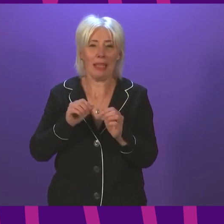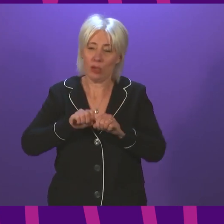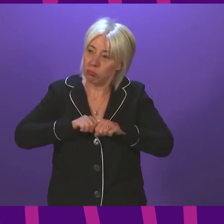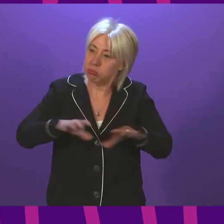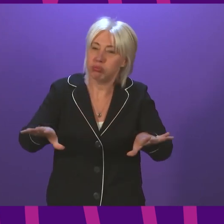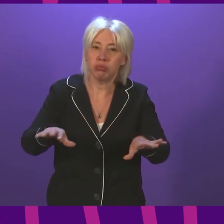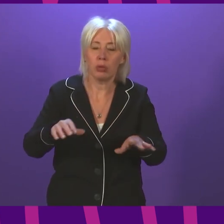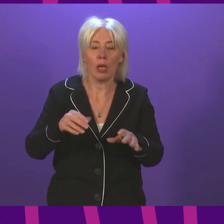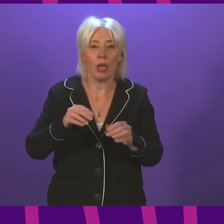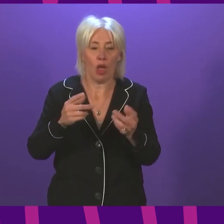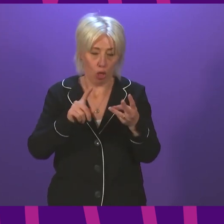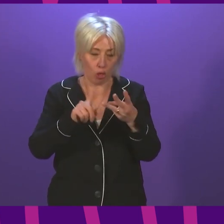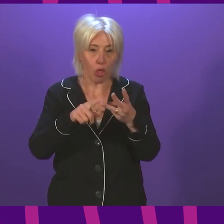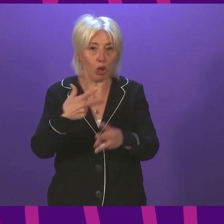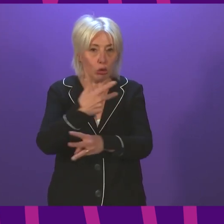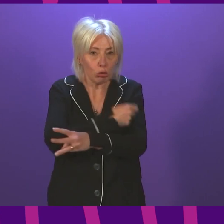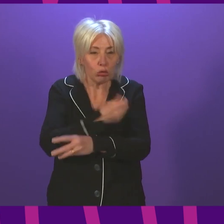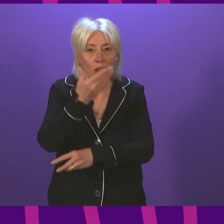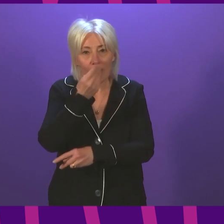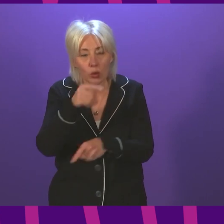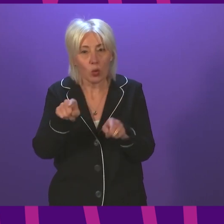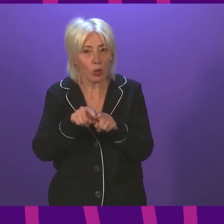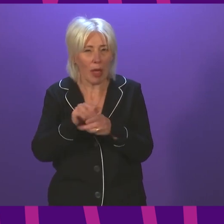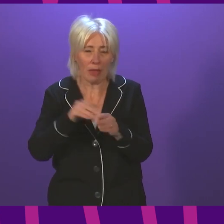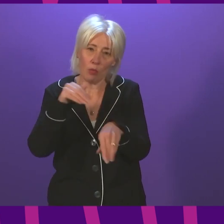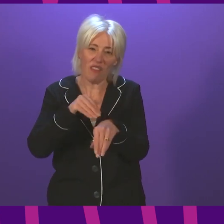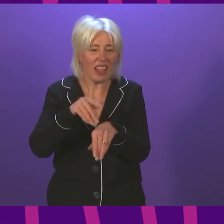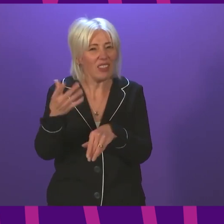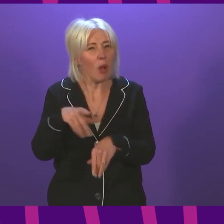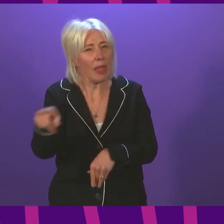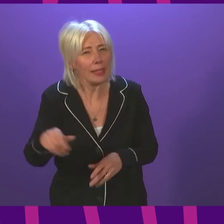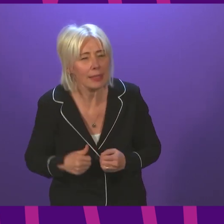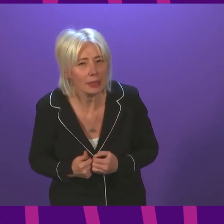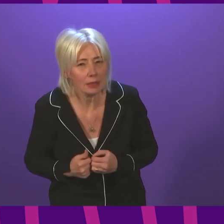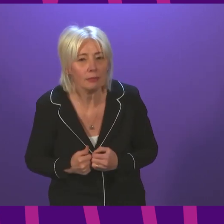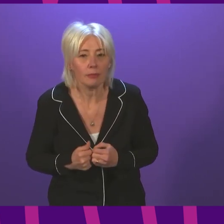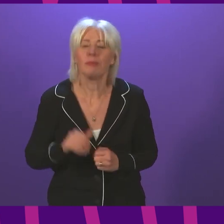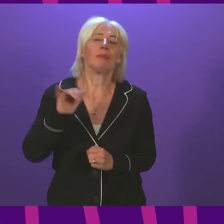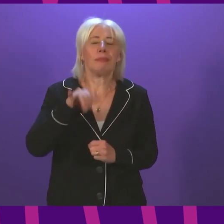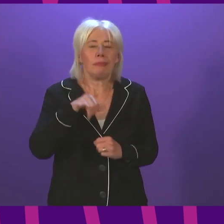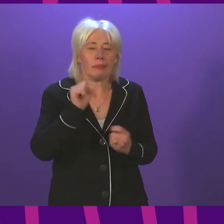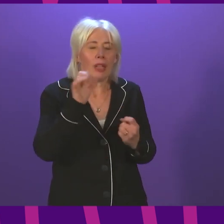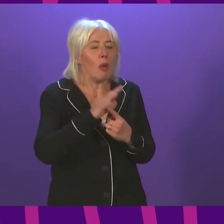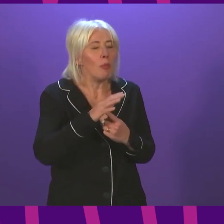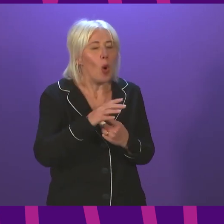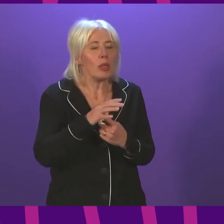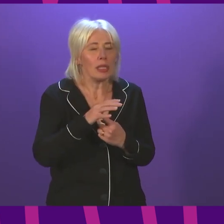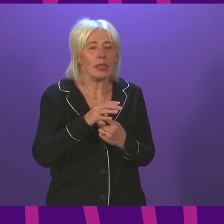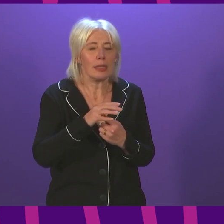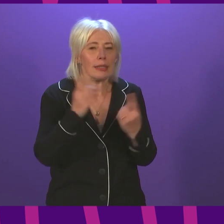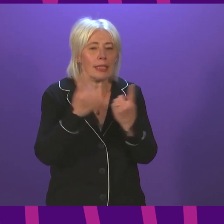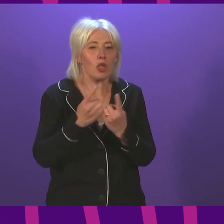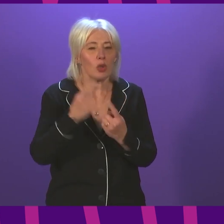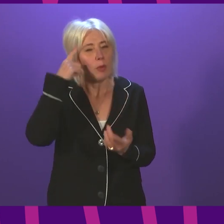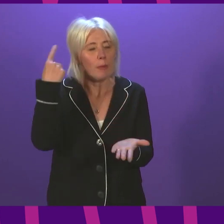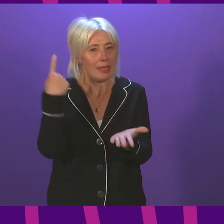and flu vaccine programme this autumn and winter? First Minister. Again, these are important issues. I would want to stress though that